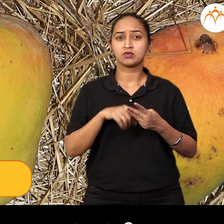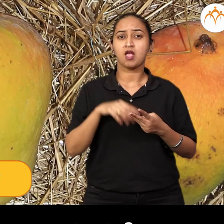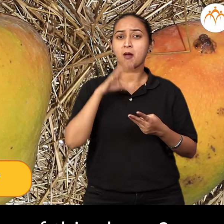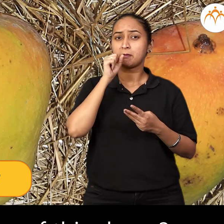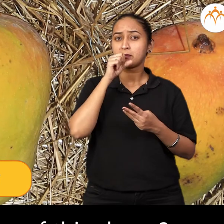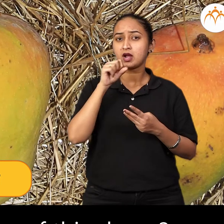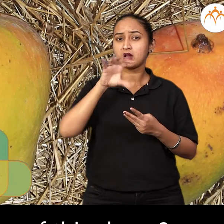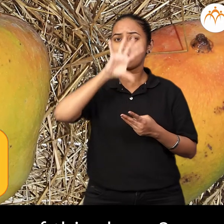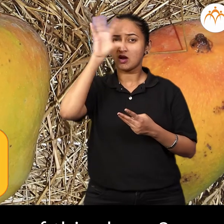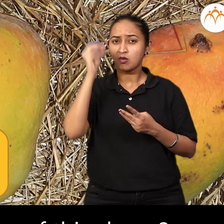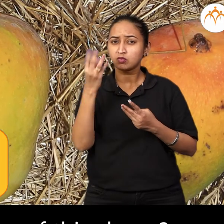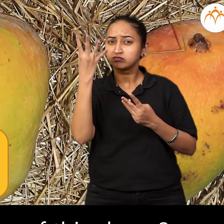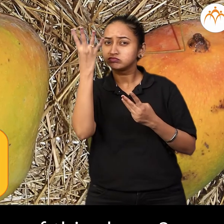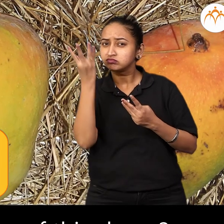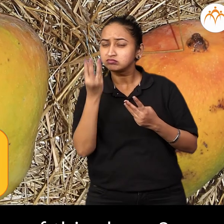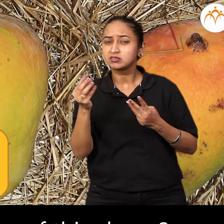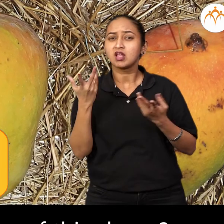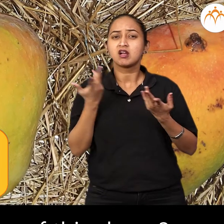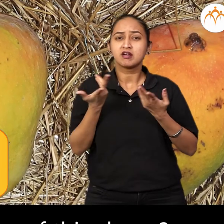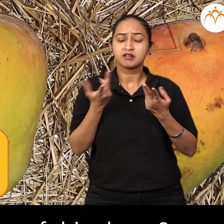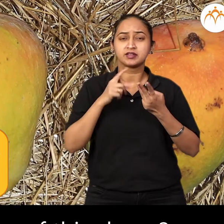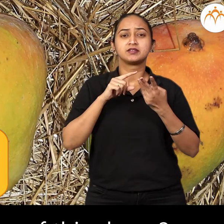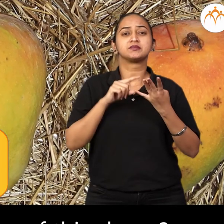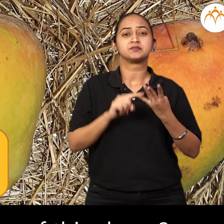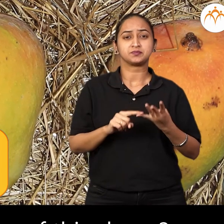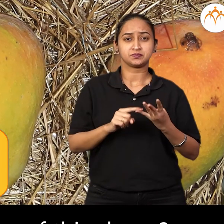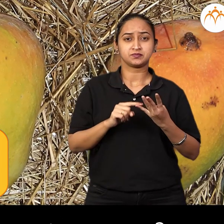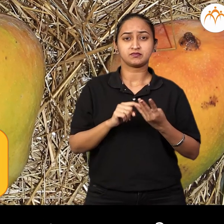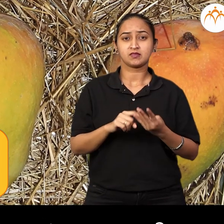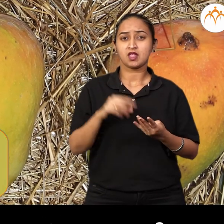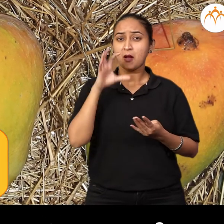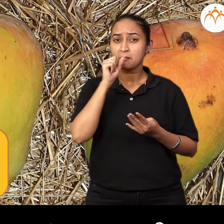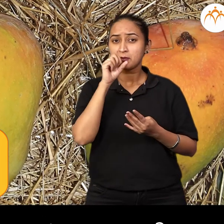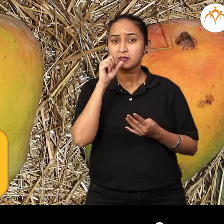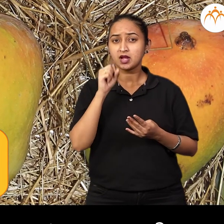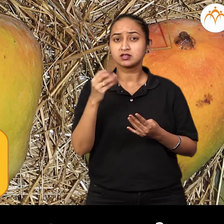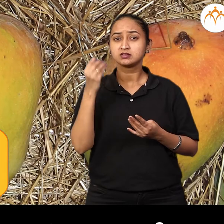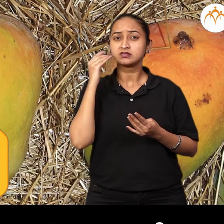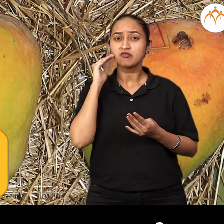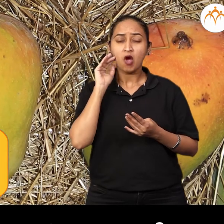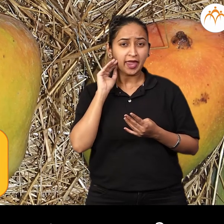Is a mango always of this shape? When will I get to eat a mango?